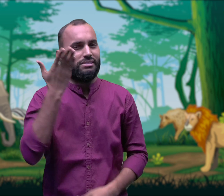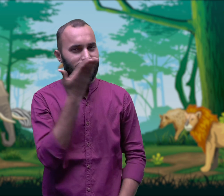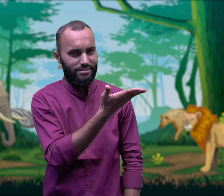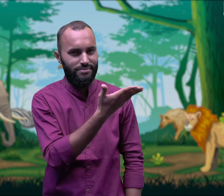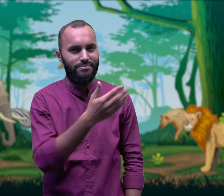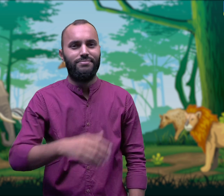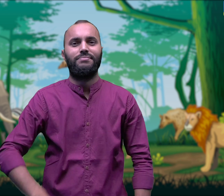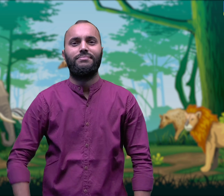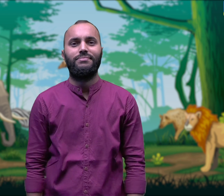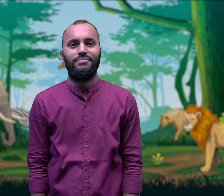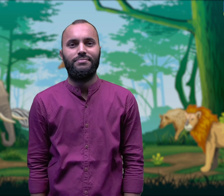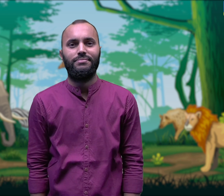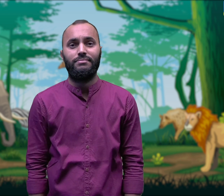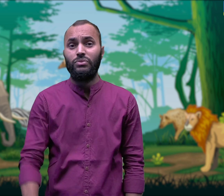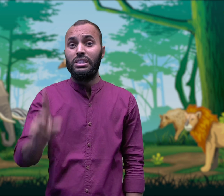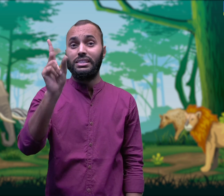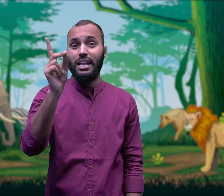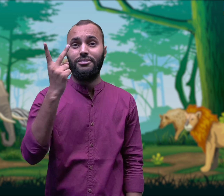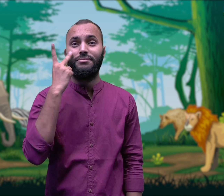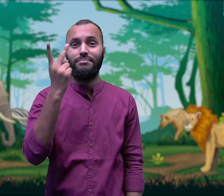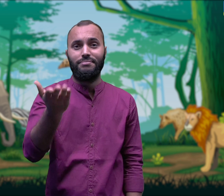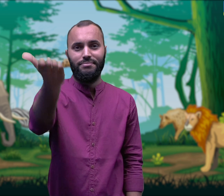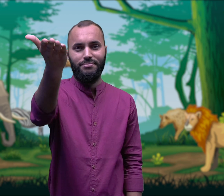removal of trees from the forest. Let's see the second point.